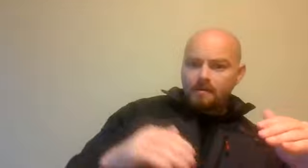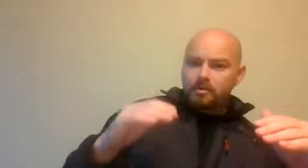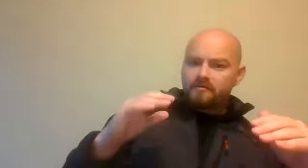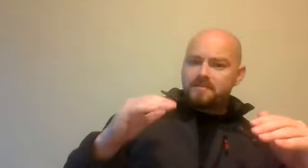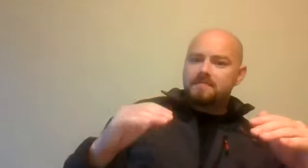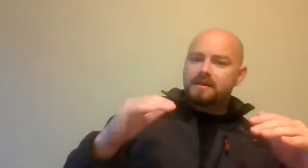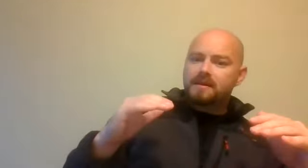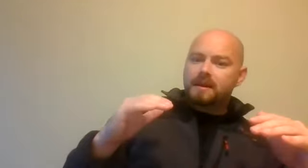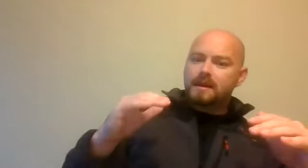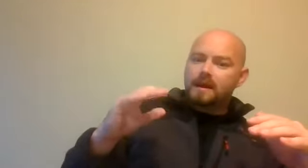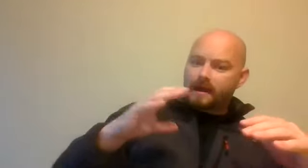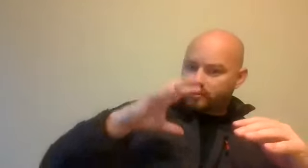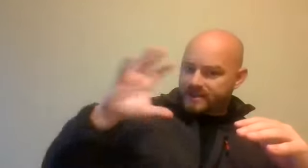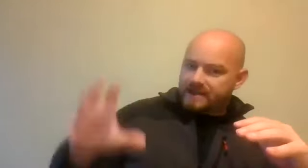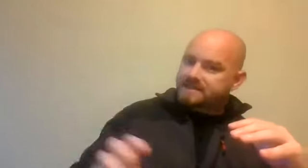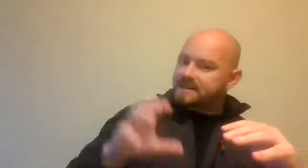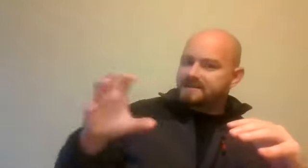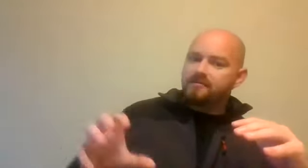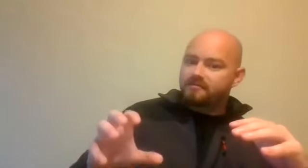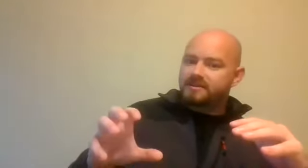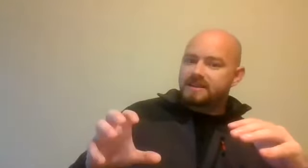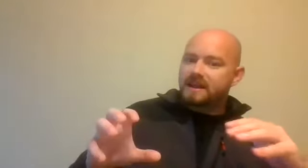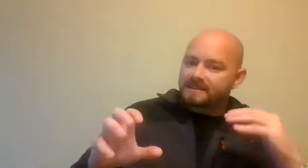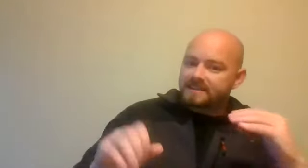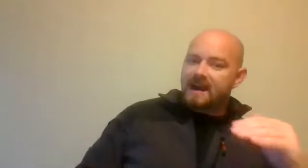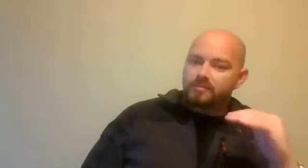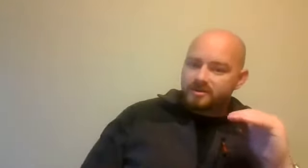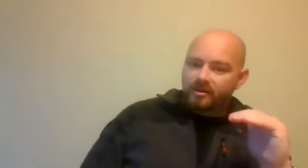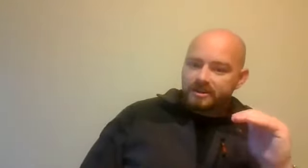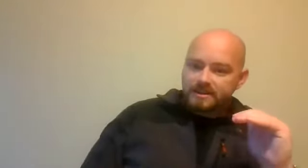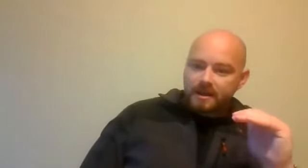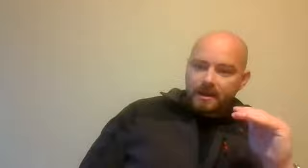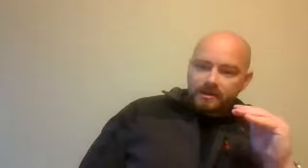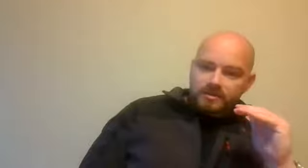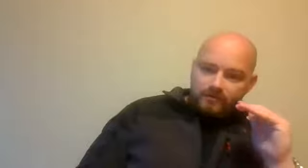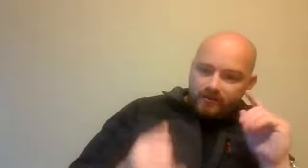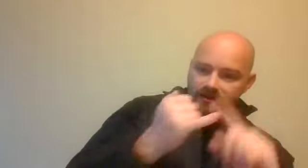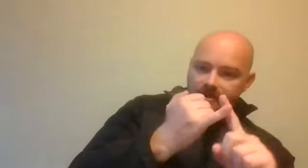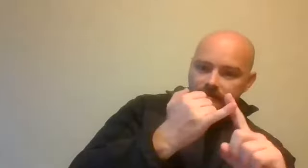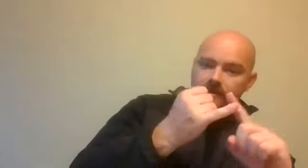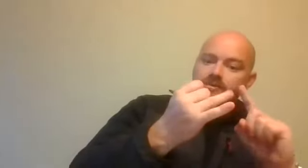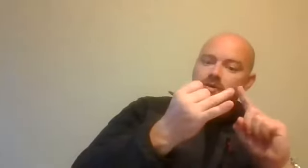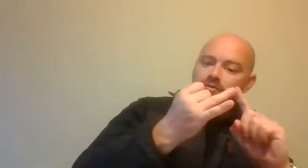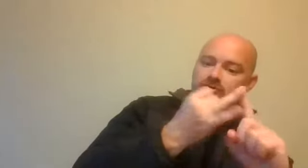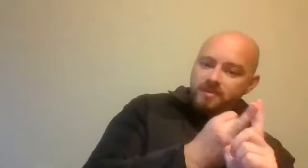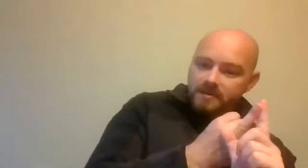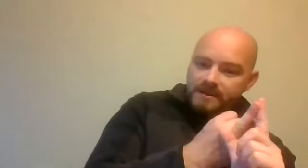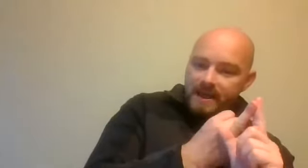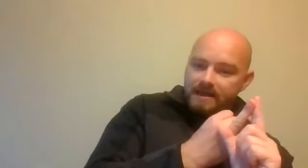But if people, and we're starting to see this now from fatigue, at the start we saw this. There was a real fear. There was hundreds of people a day